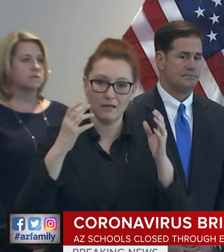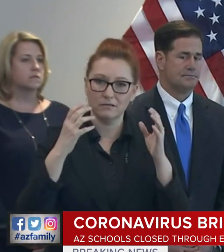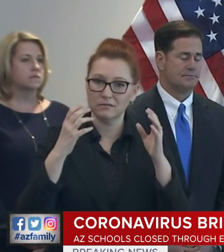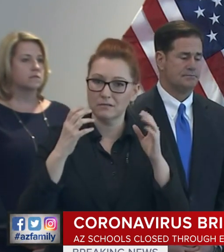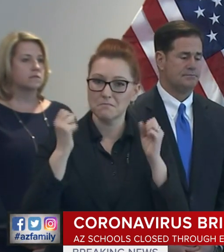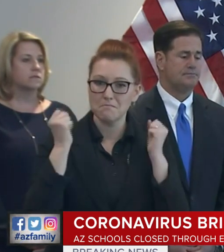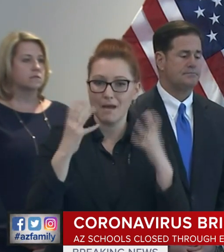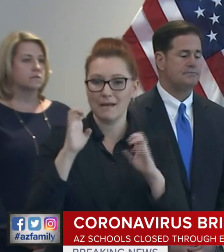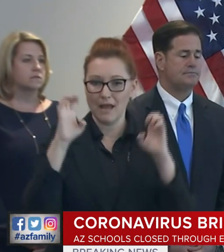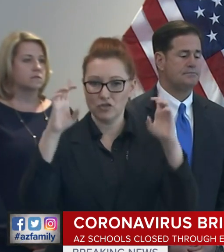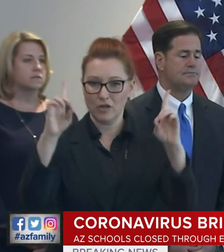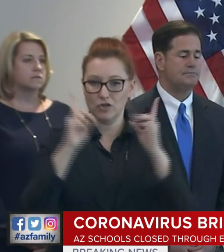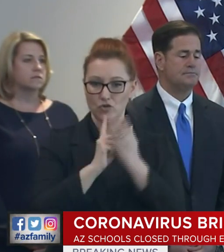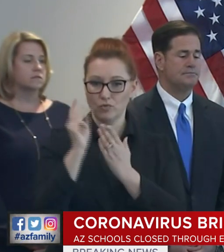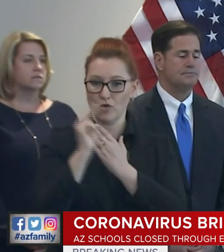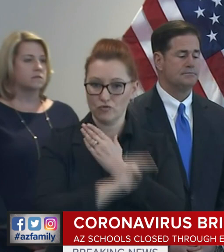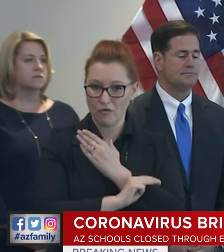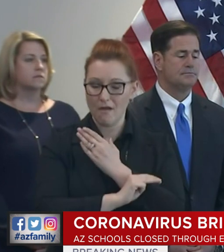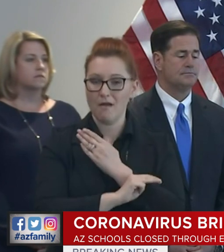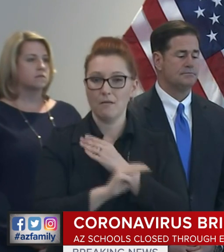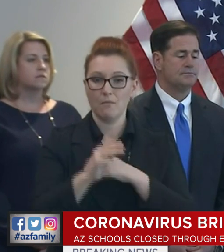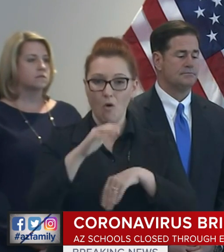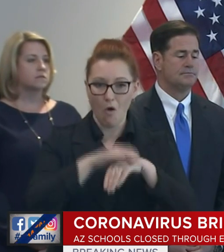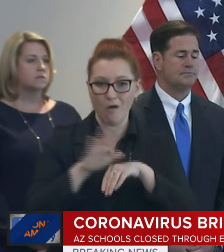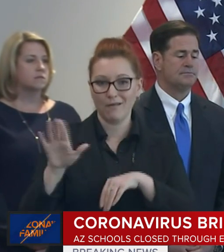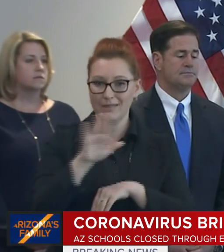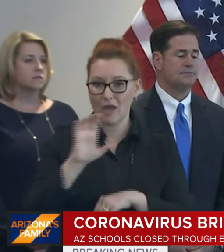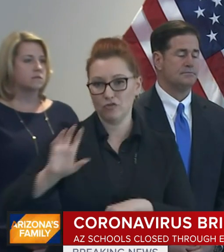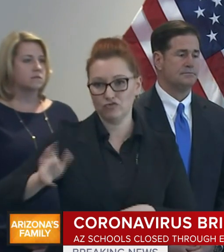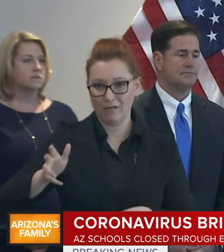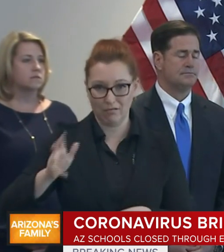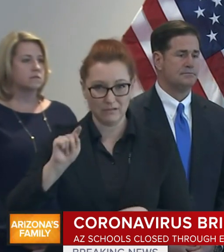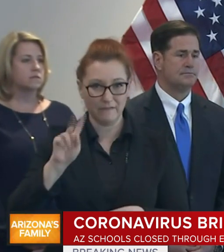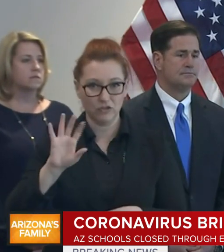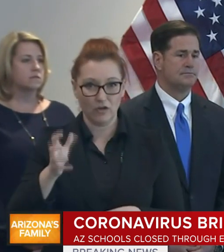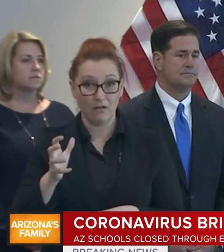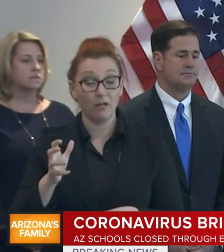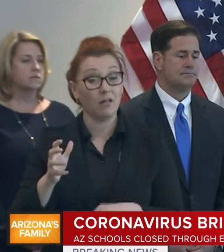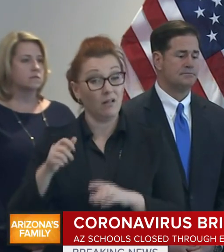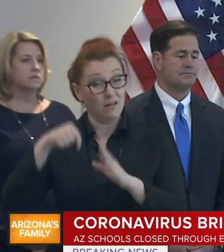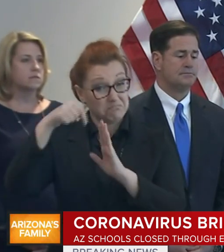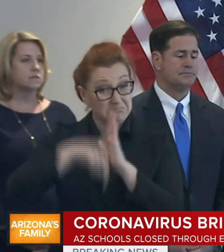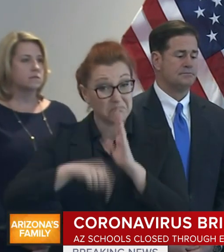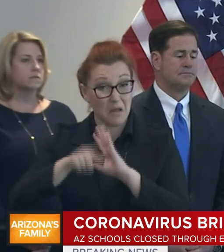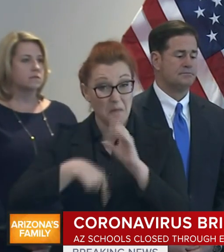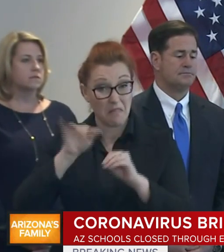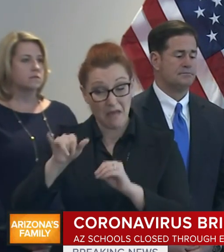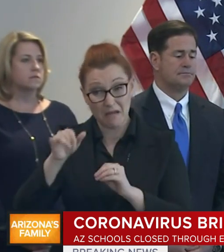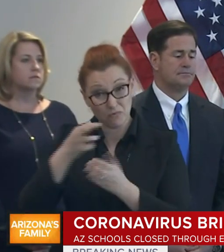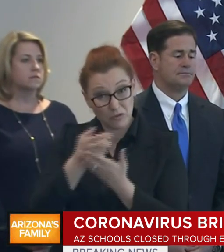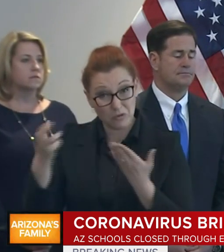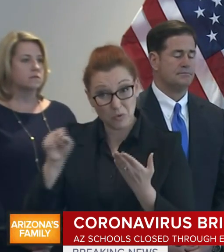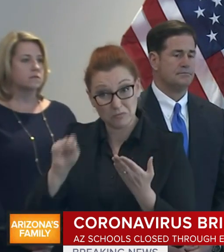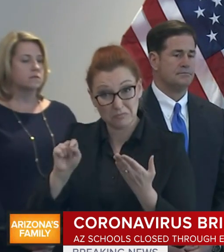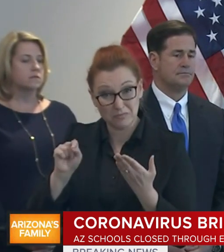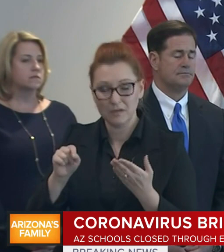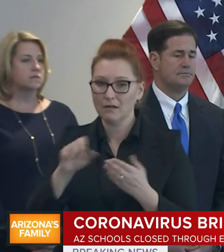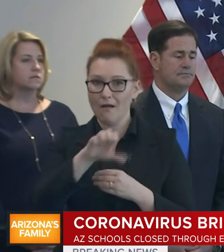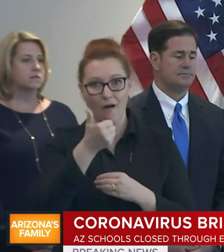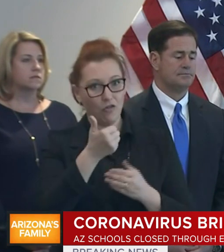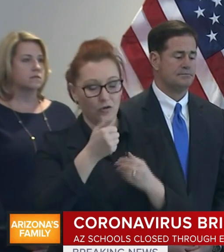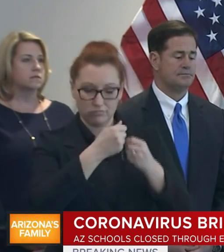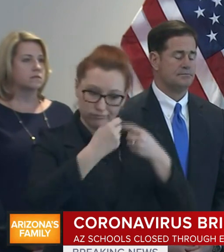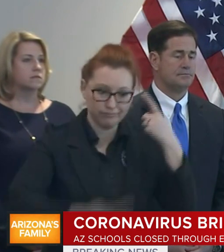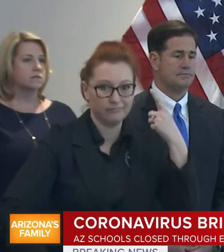by grade on their networks. You can find details on our website about these resources and many